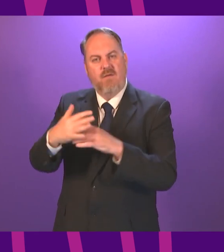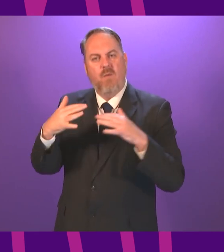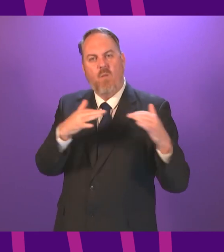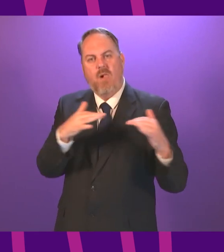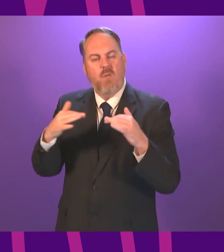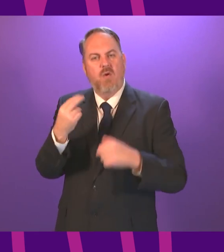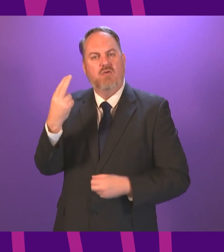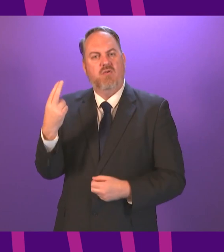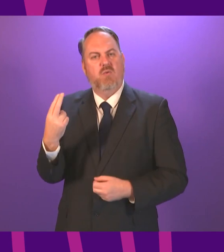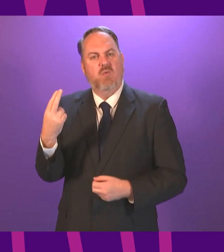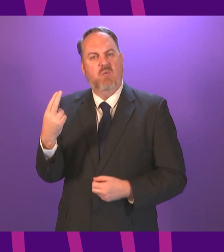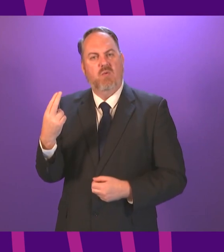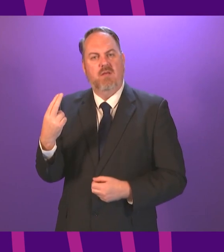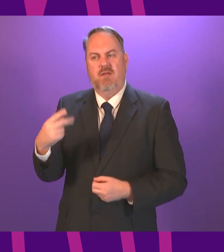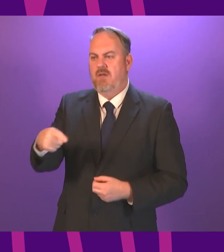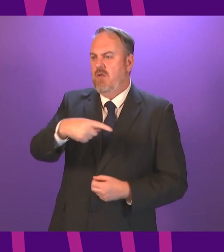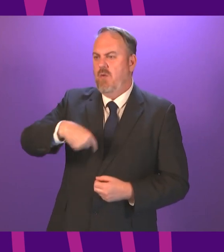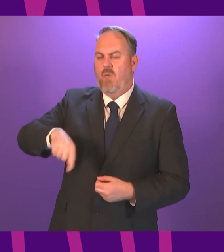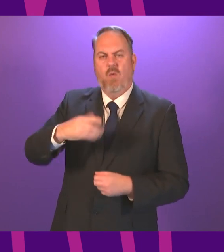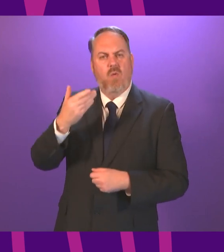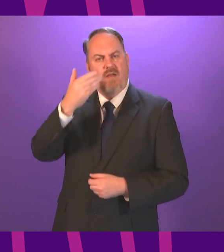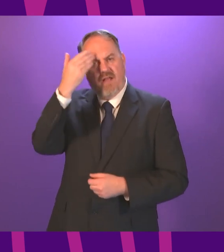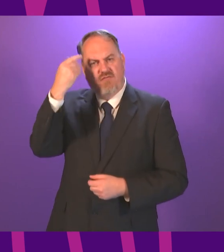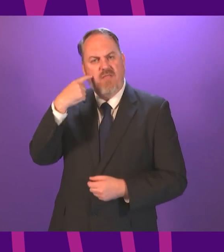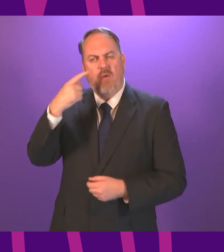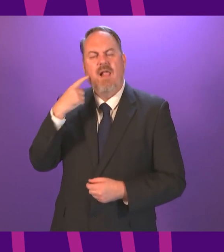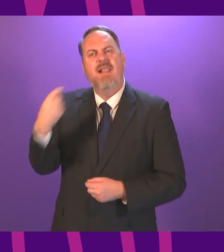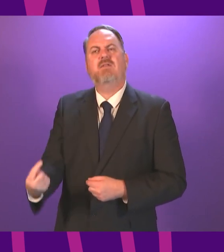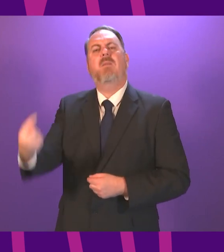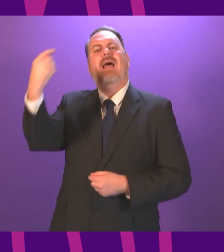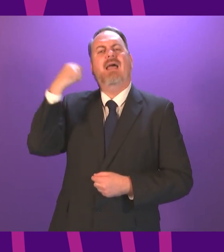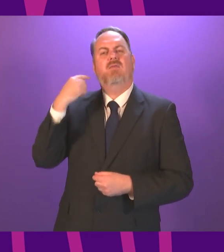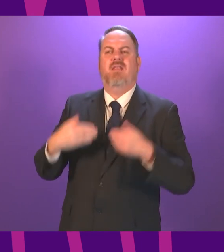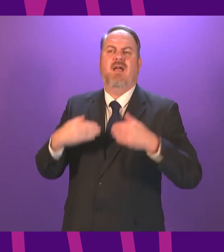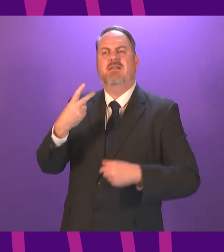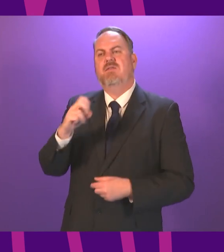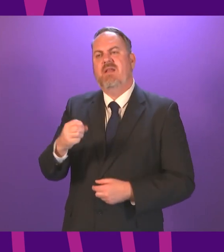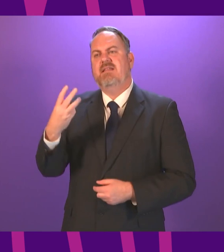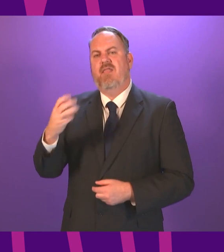country sought to return to the past a new international order had